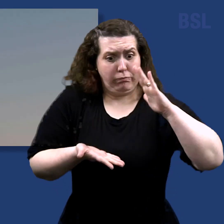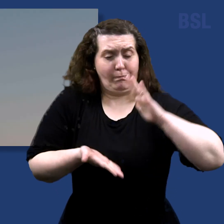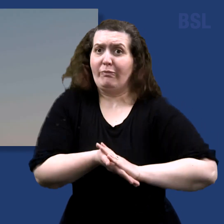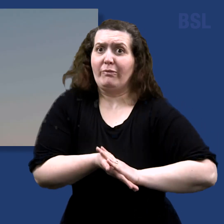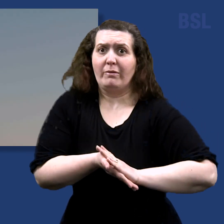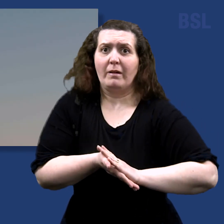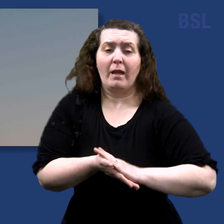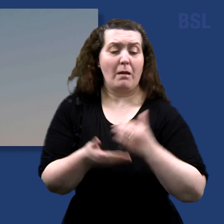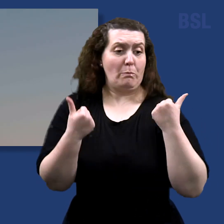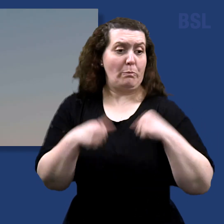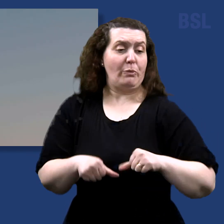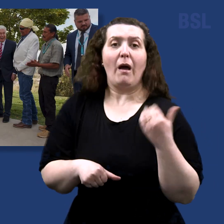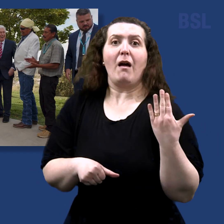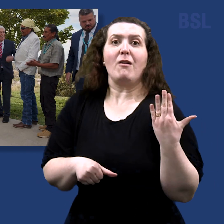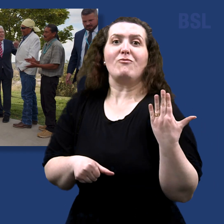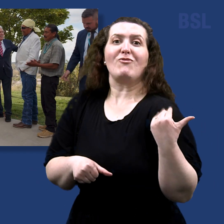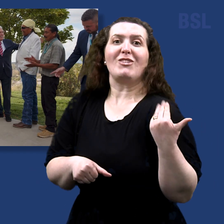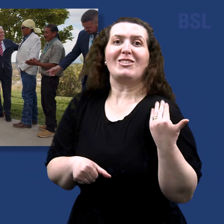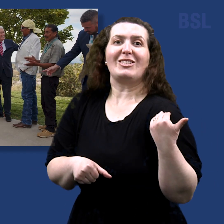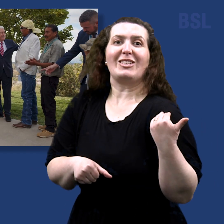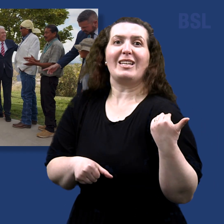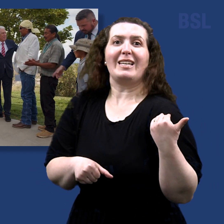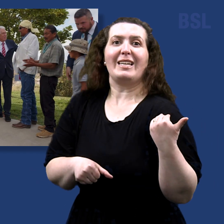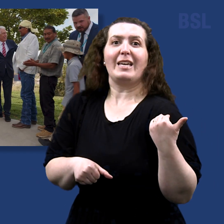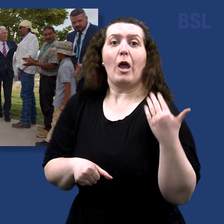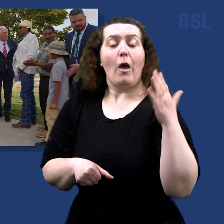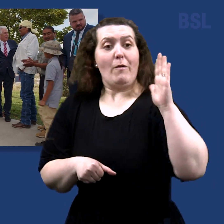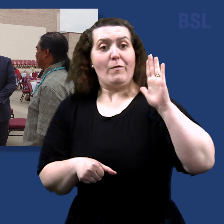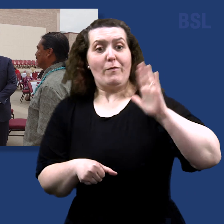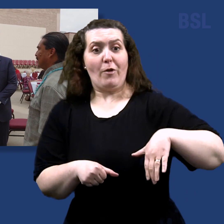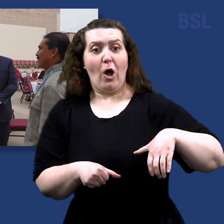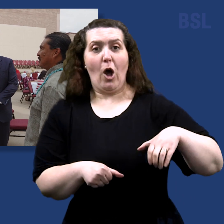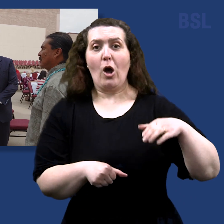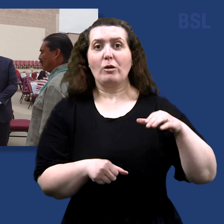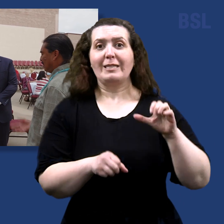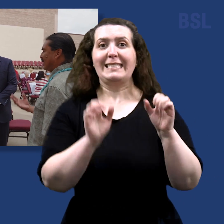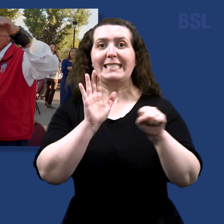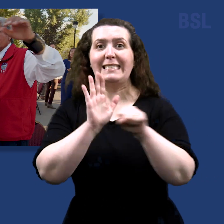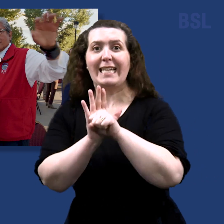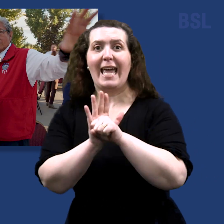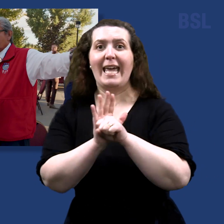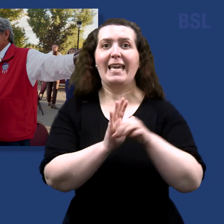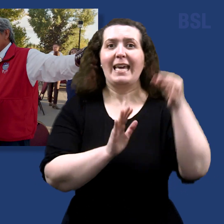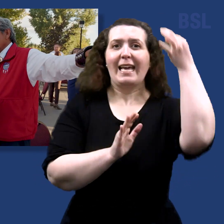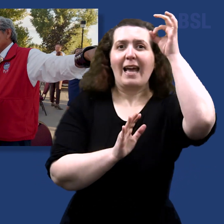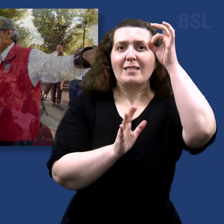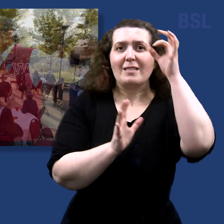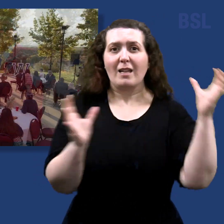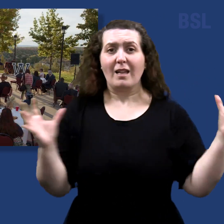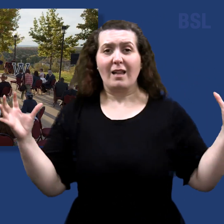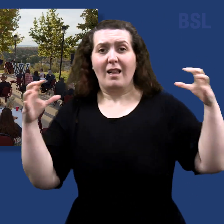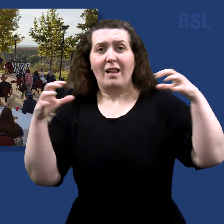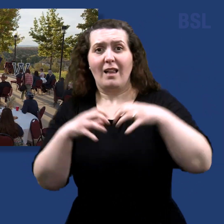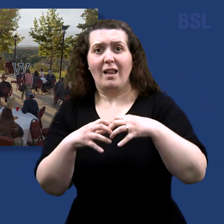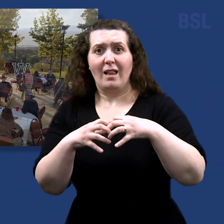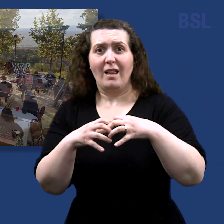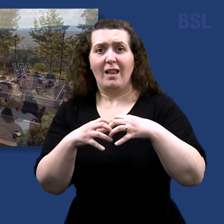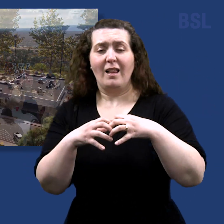only recently. In a combined effort, state, county, city and Navajo Nation leaders came together to extend